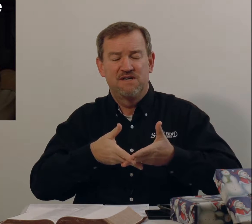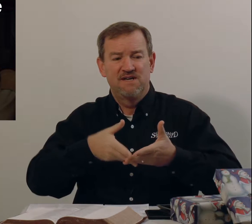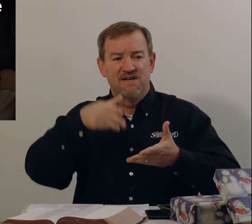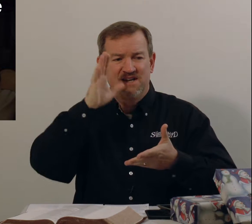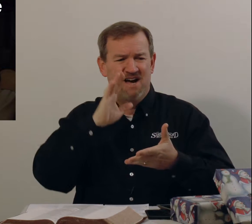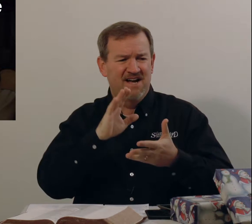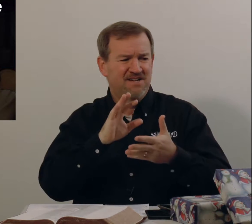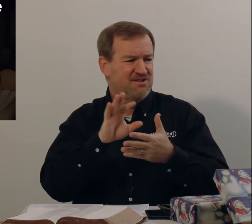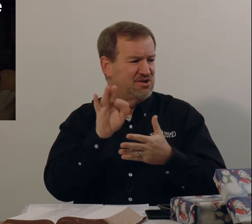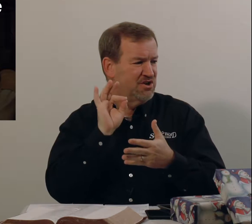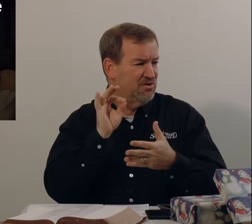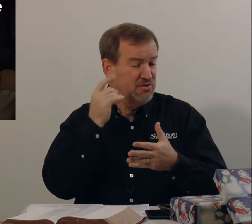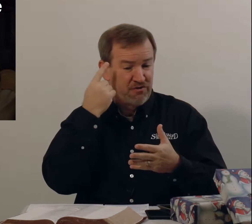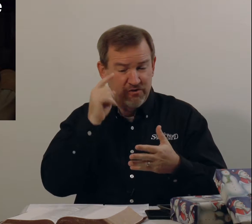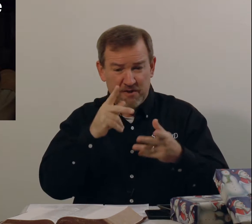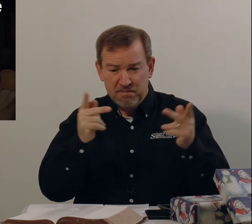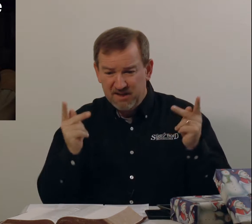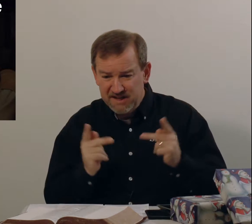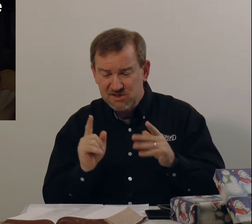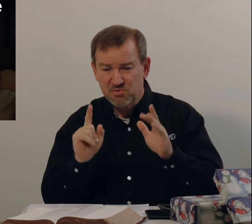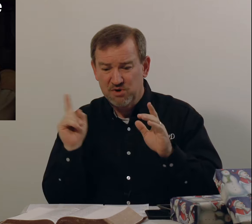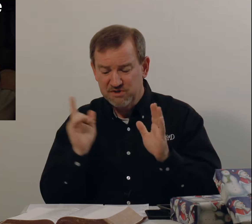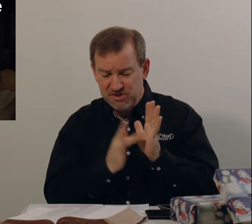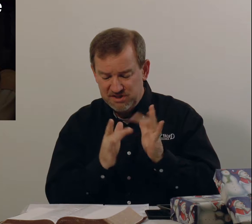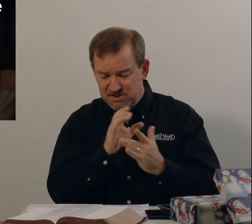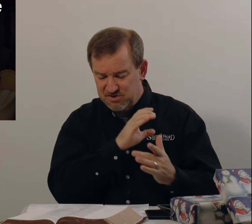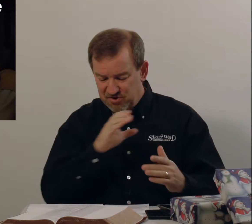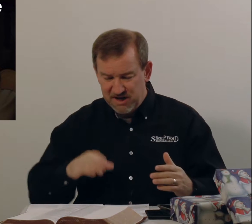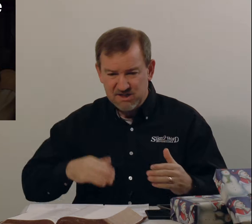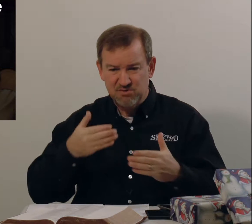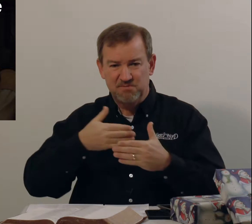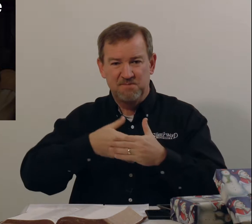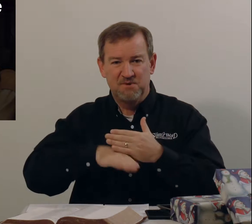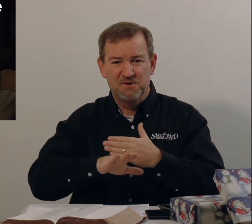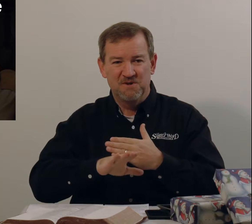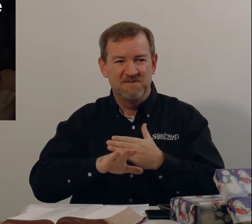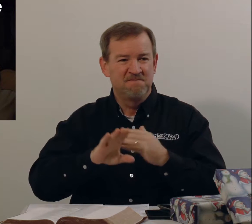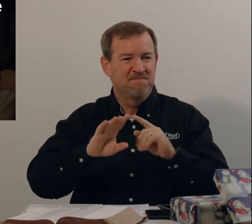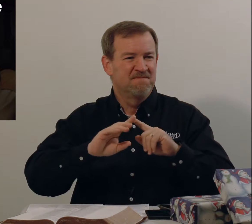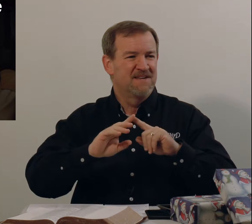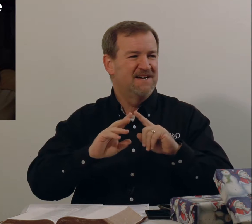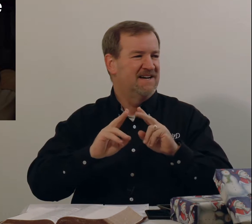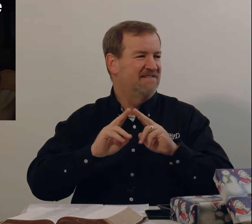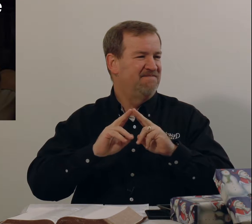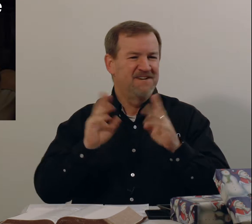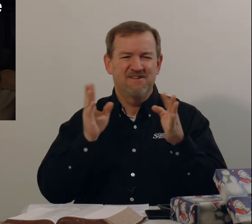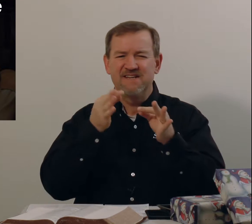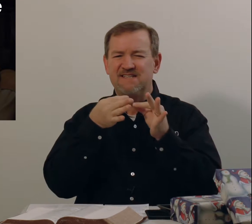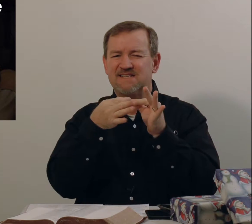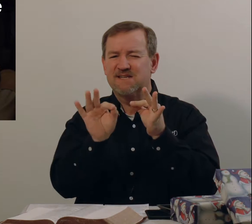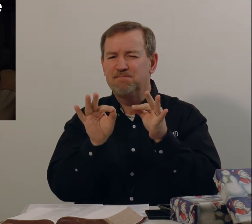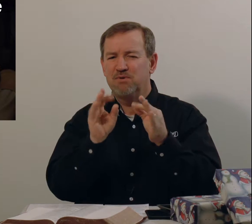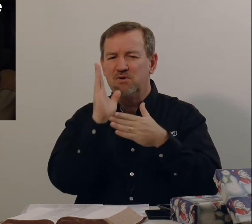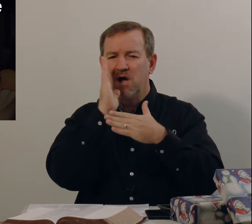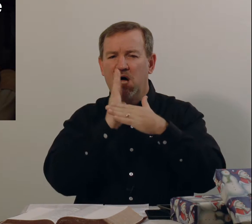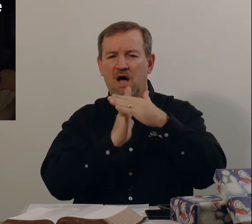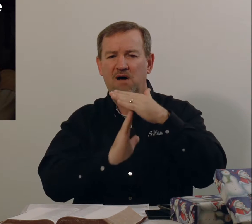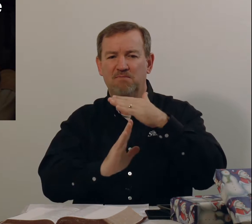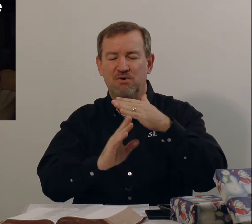God chose for the place where Jesus Christ would be born. A very simple, humble